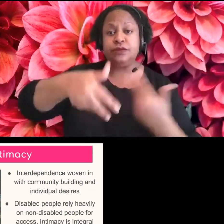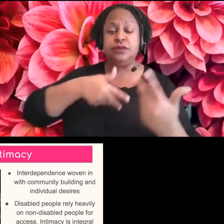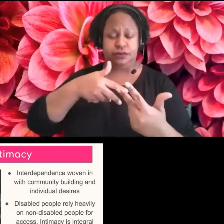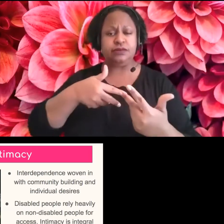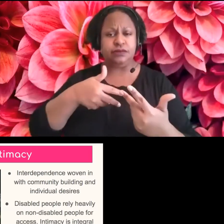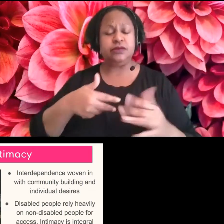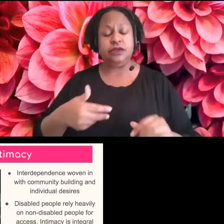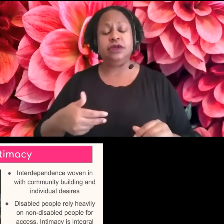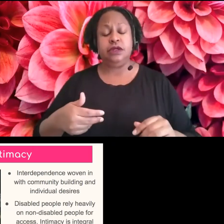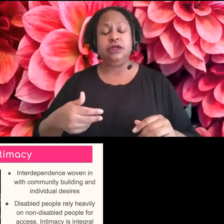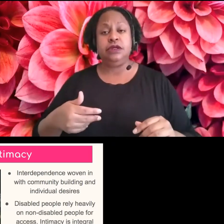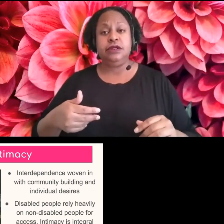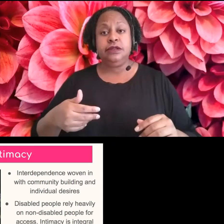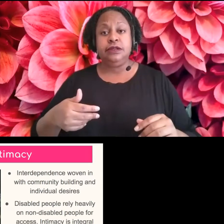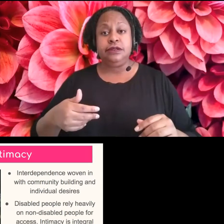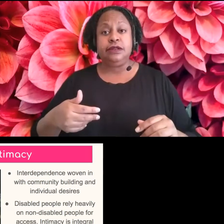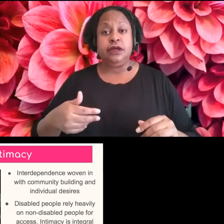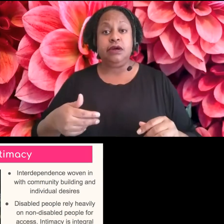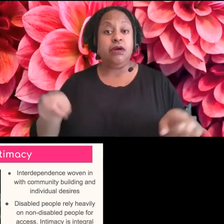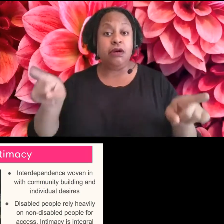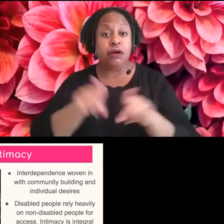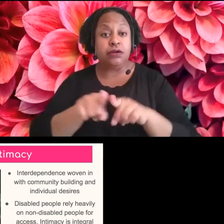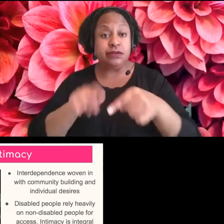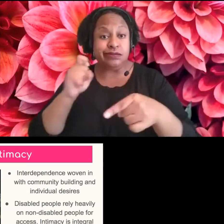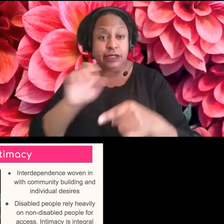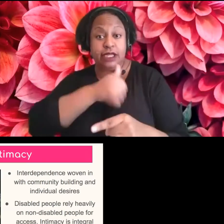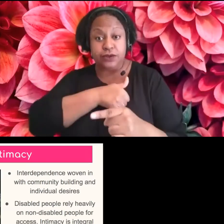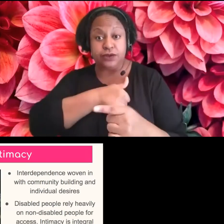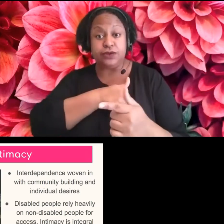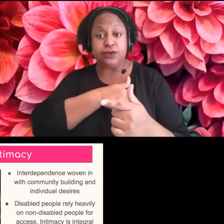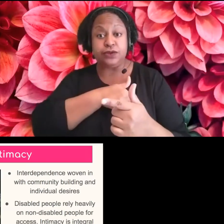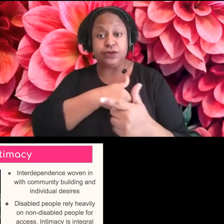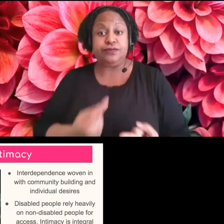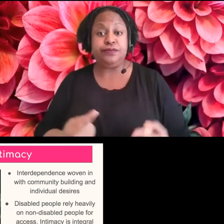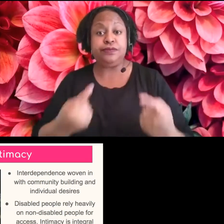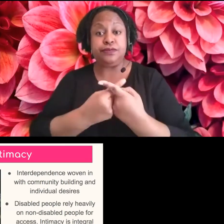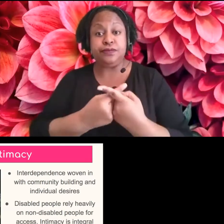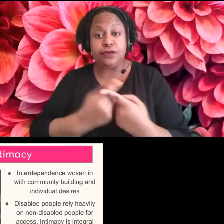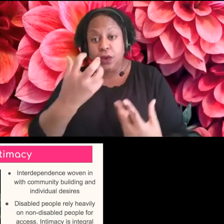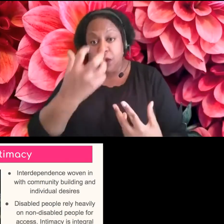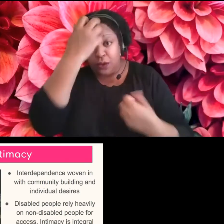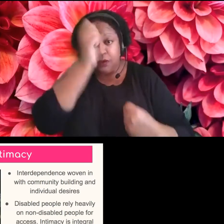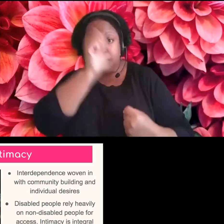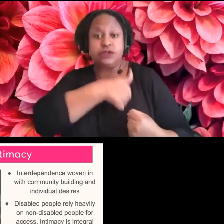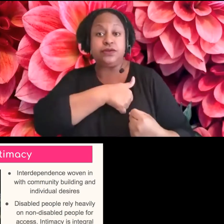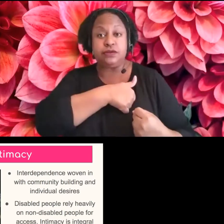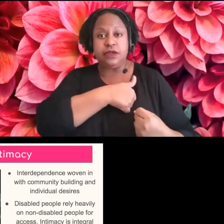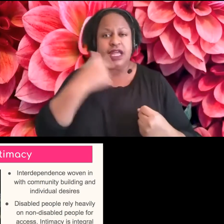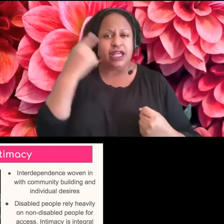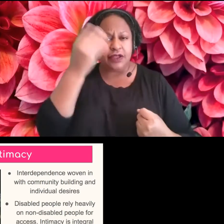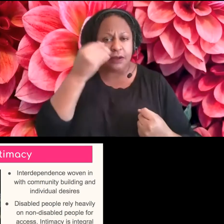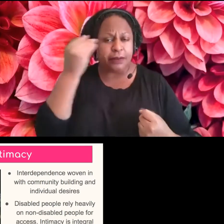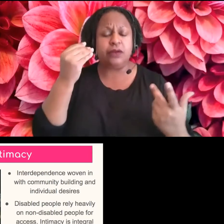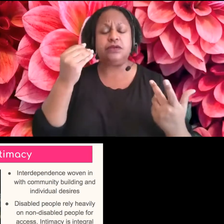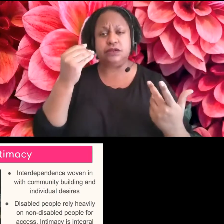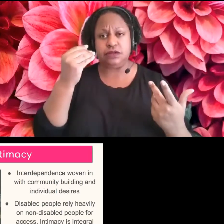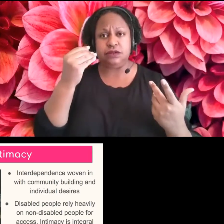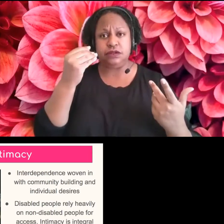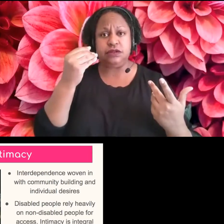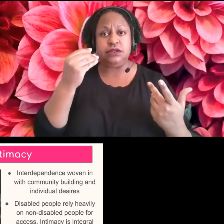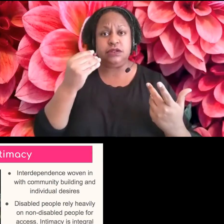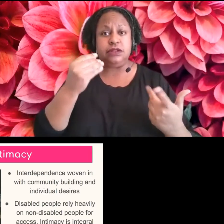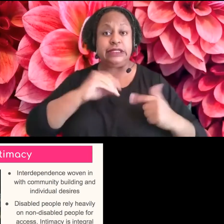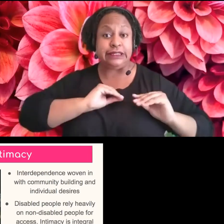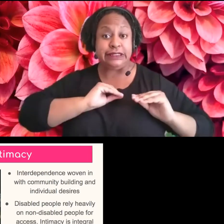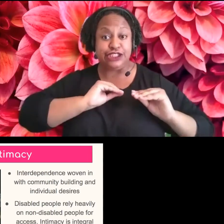constructs and it reminds me of a lot of teachings I've had where we not only provide something in this world, but actively provide for one another,